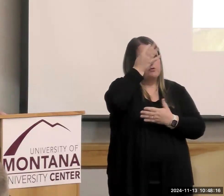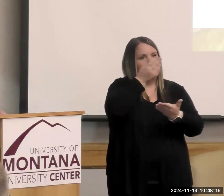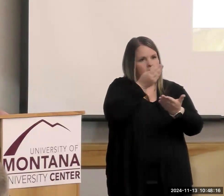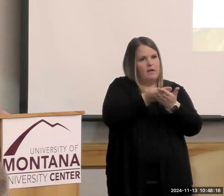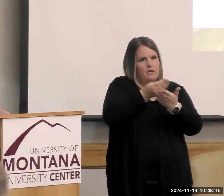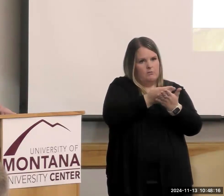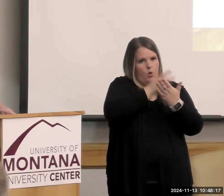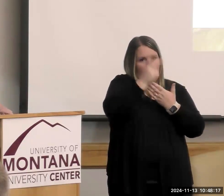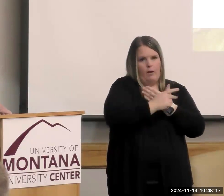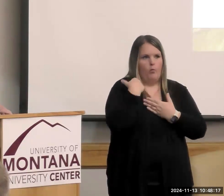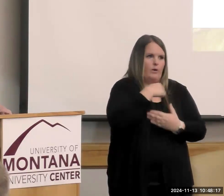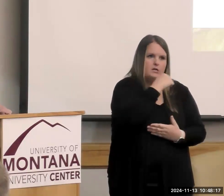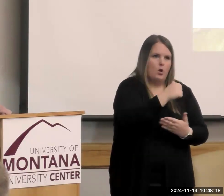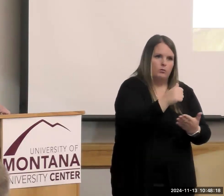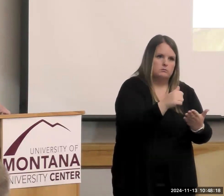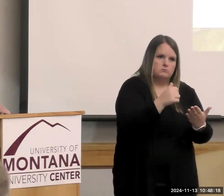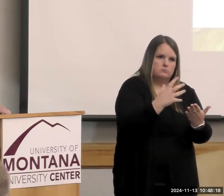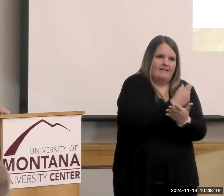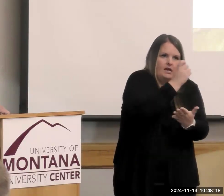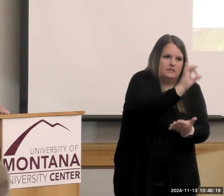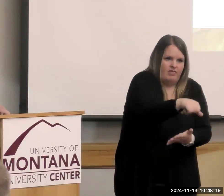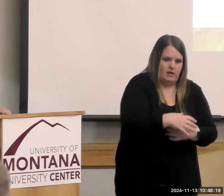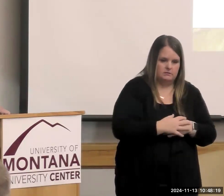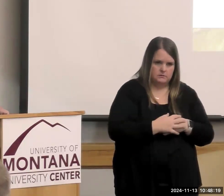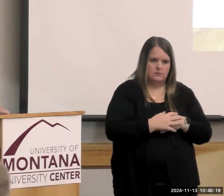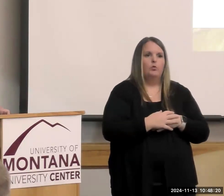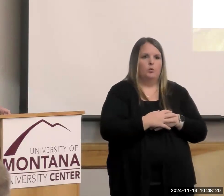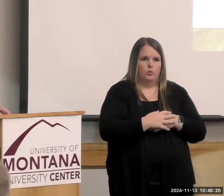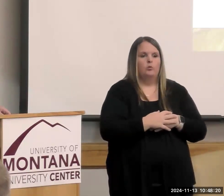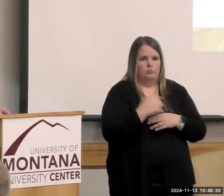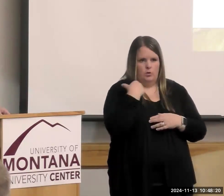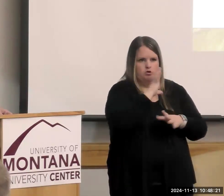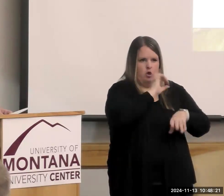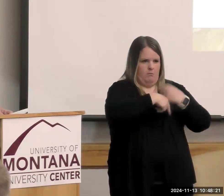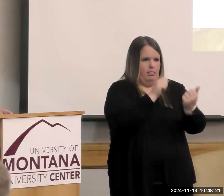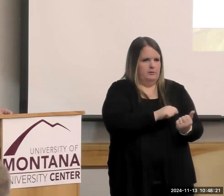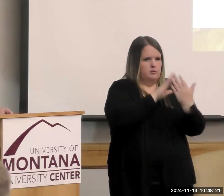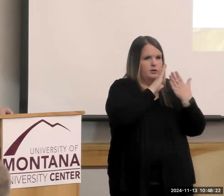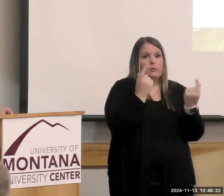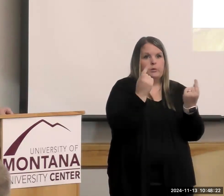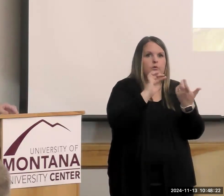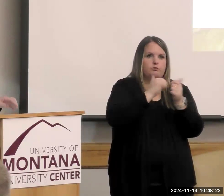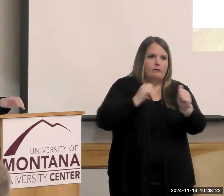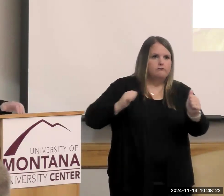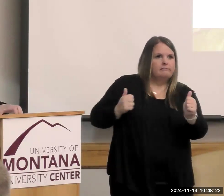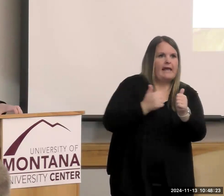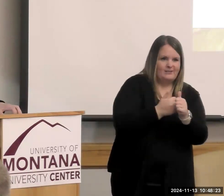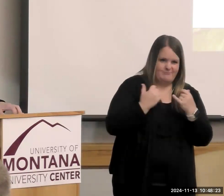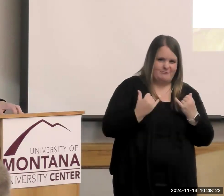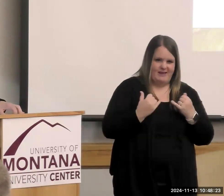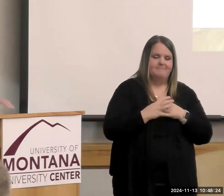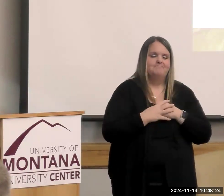And there's something we can do about it, and we're going to talk about that strategy today. Okay. So these